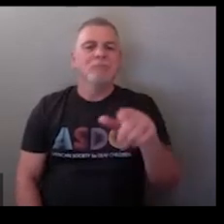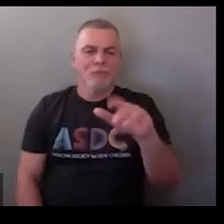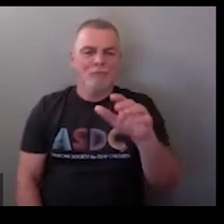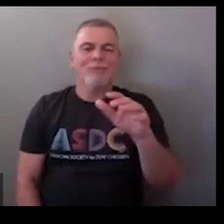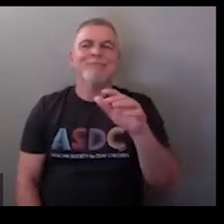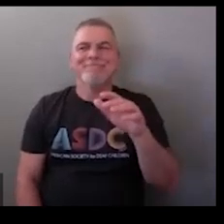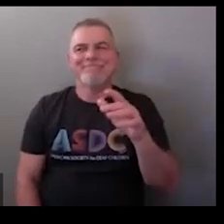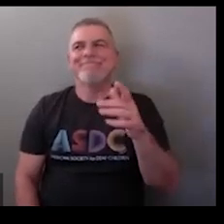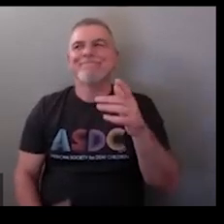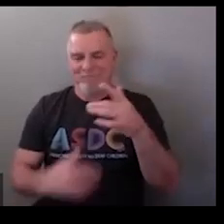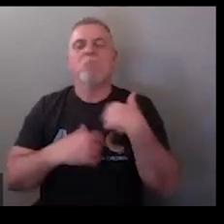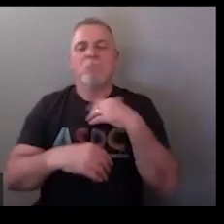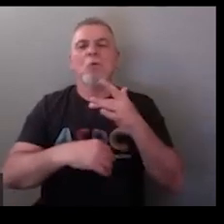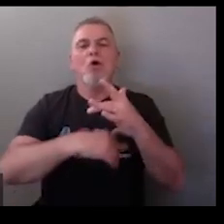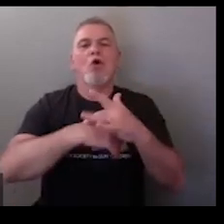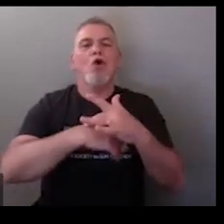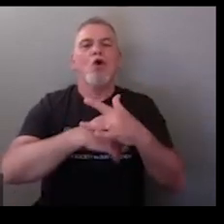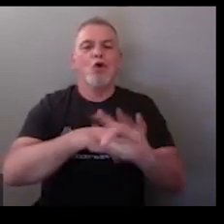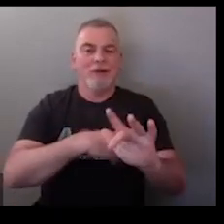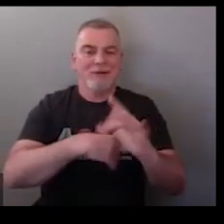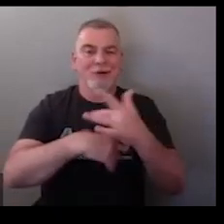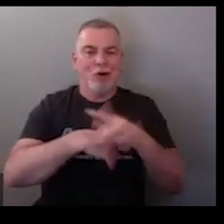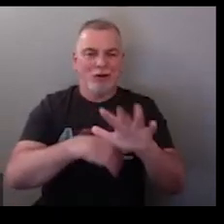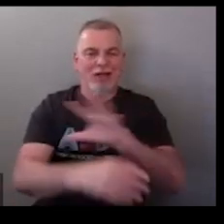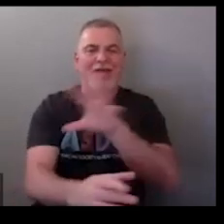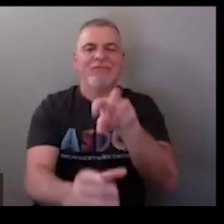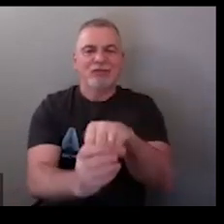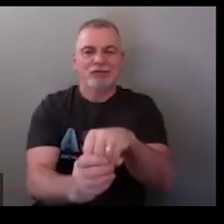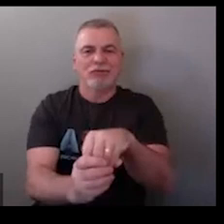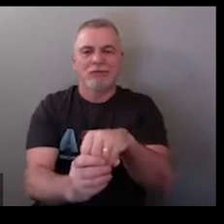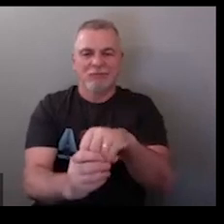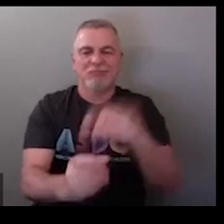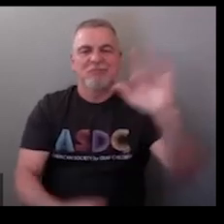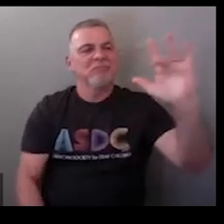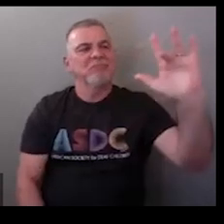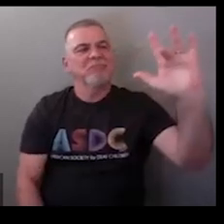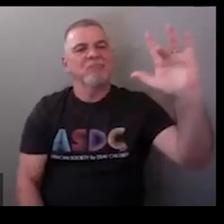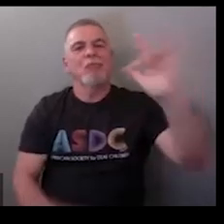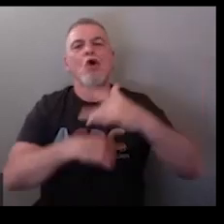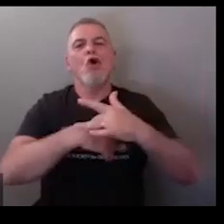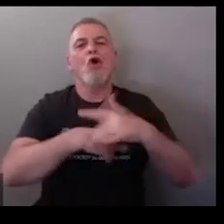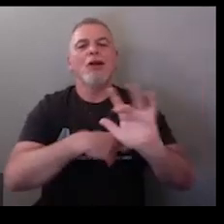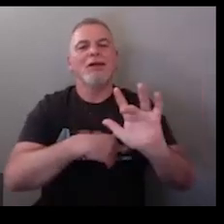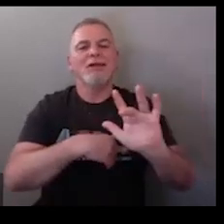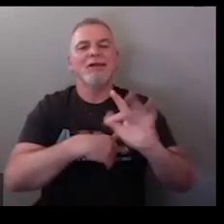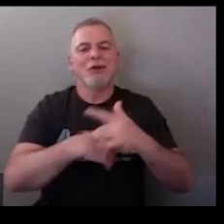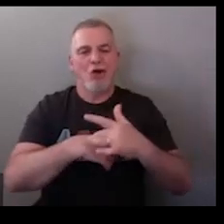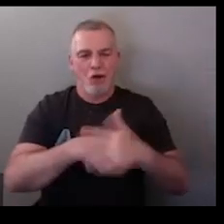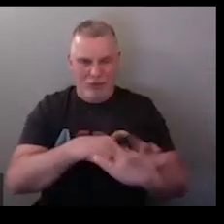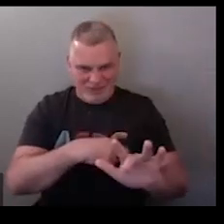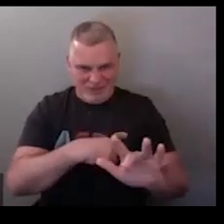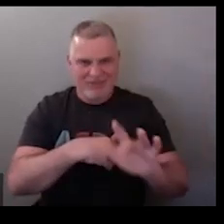okay so early finger middle finger cross the back of your hand